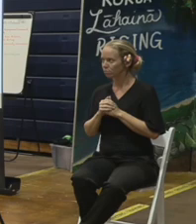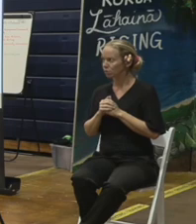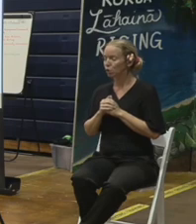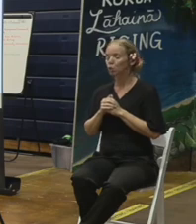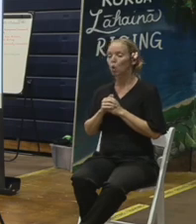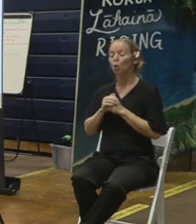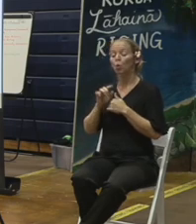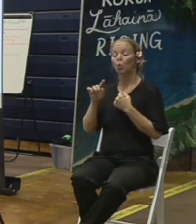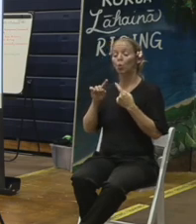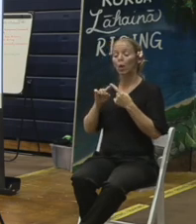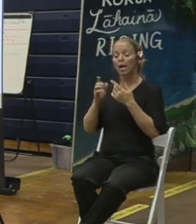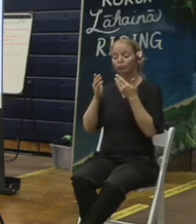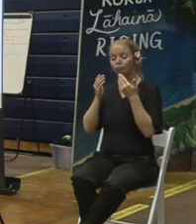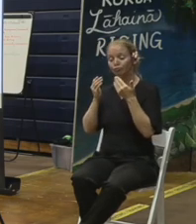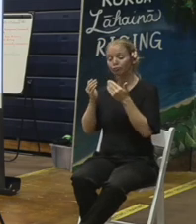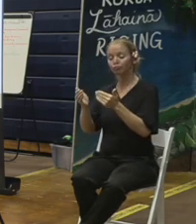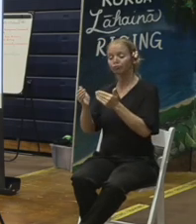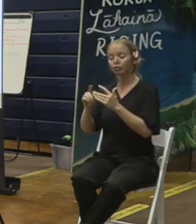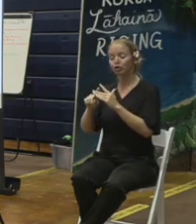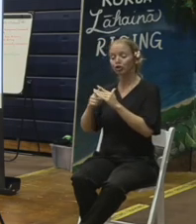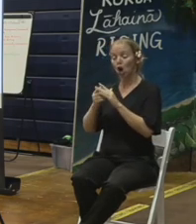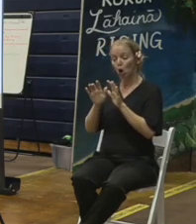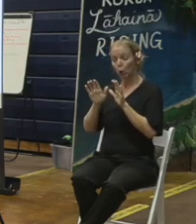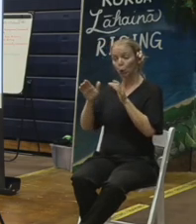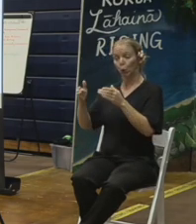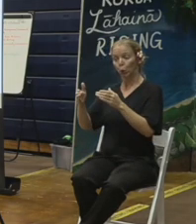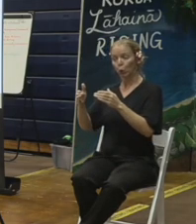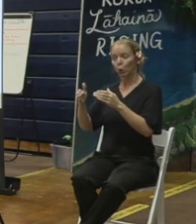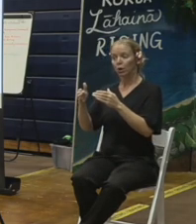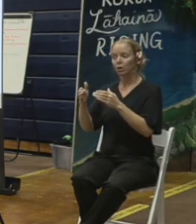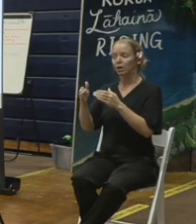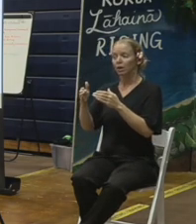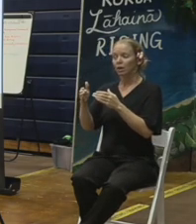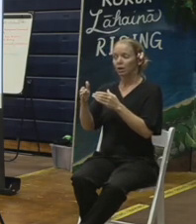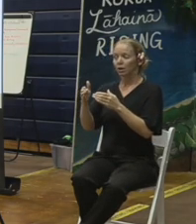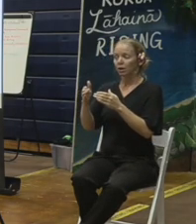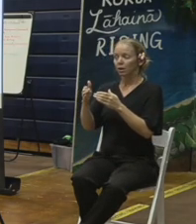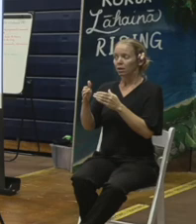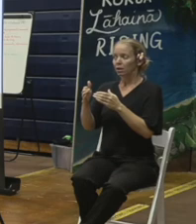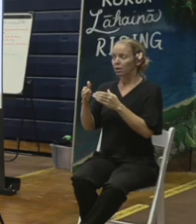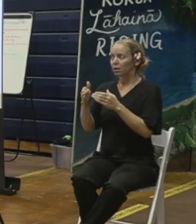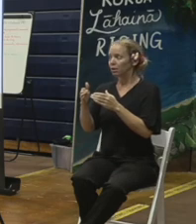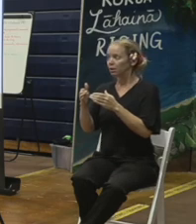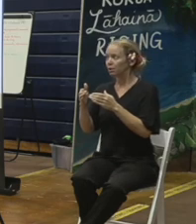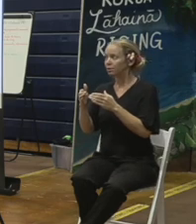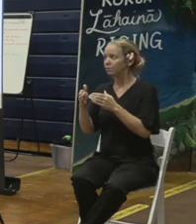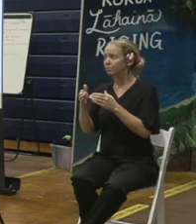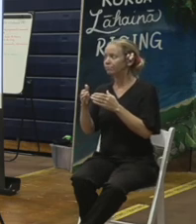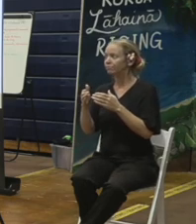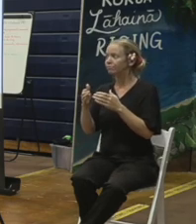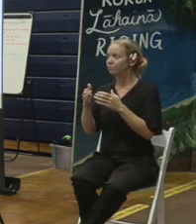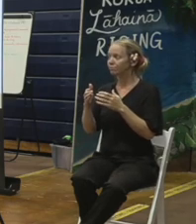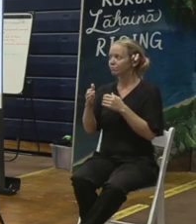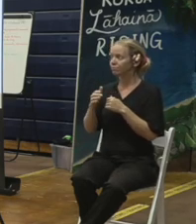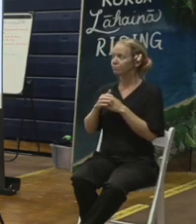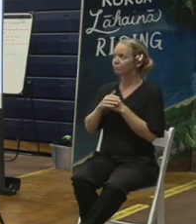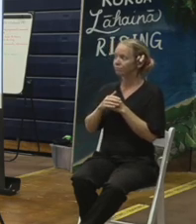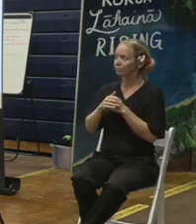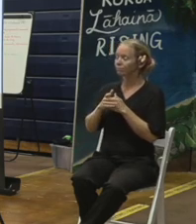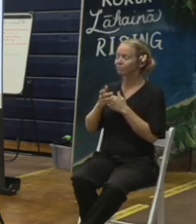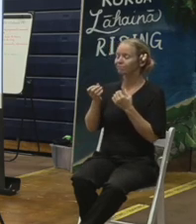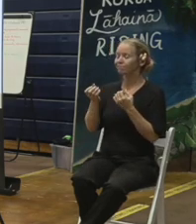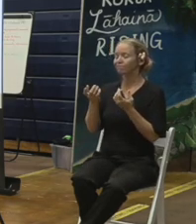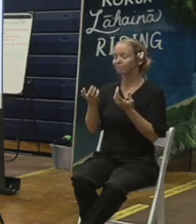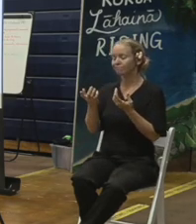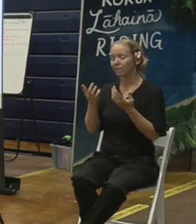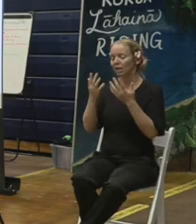for those that, again, have seen some of the damages that occurred, unfortunately, a